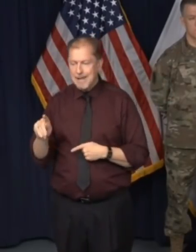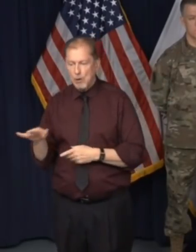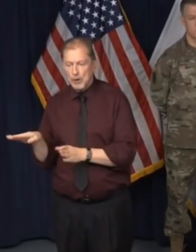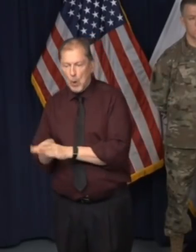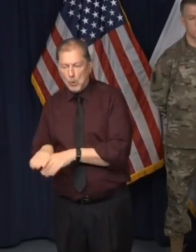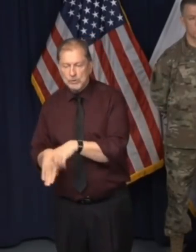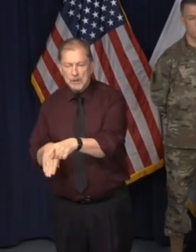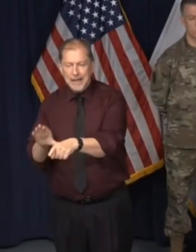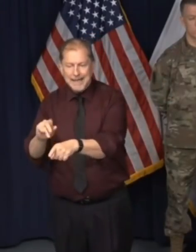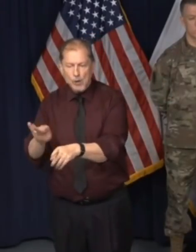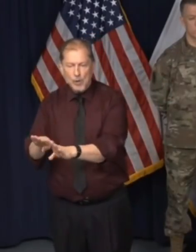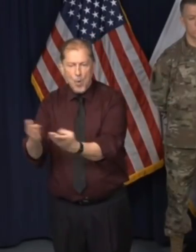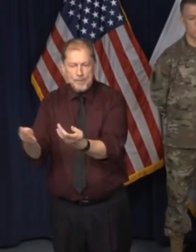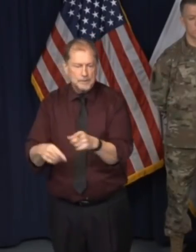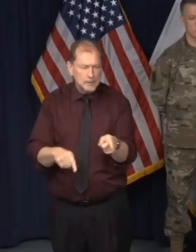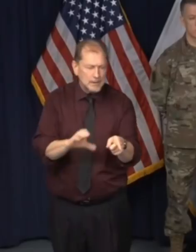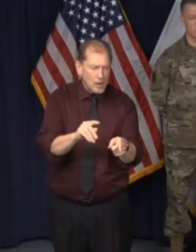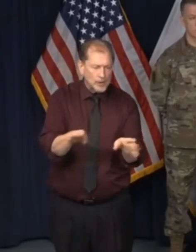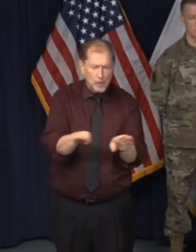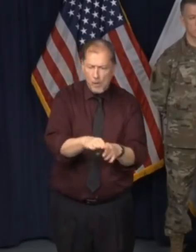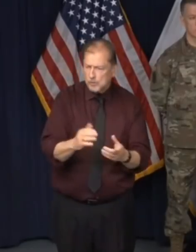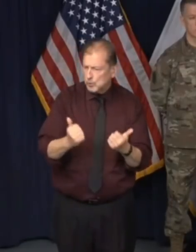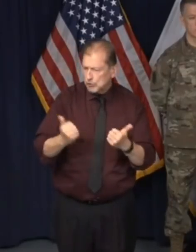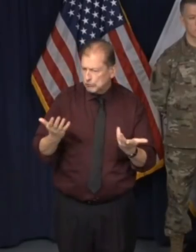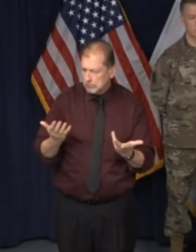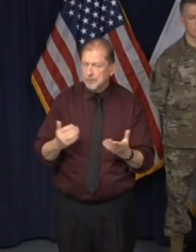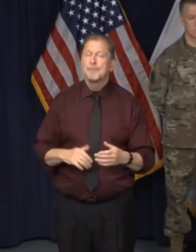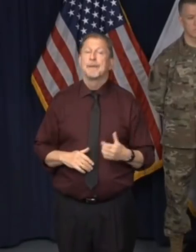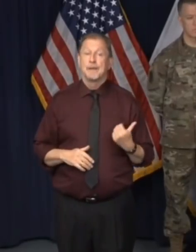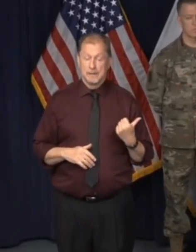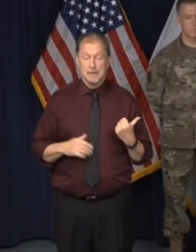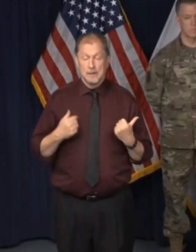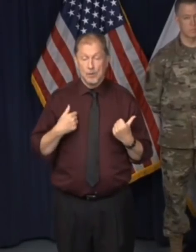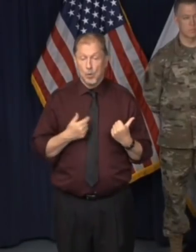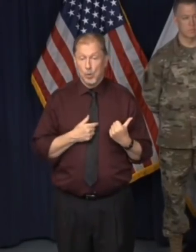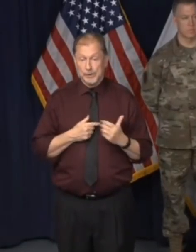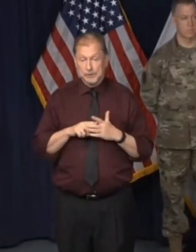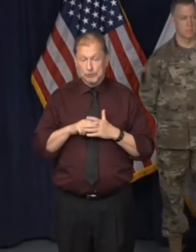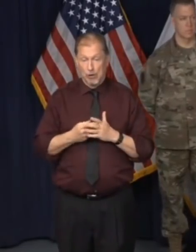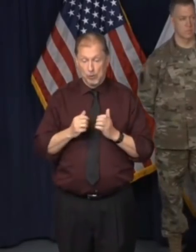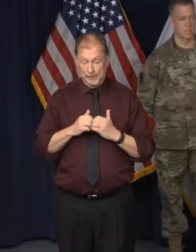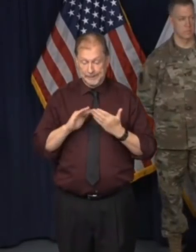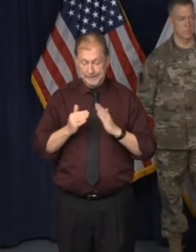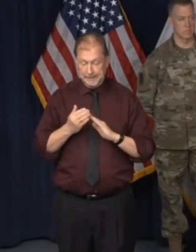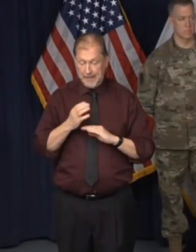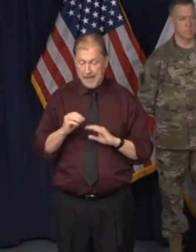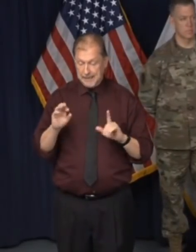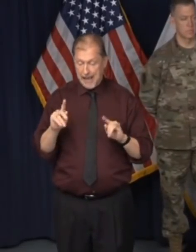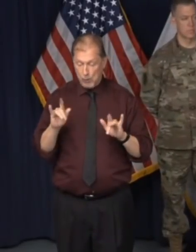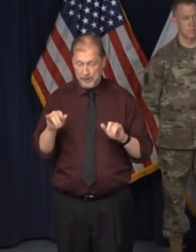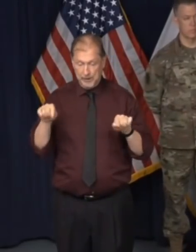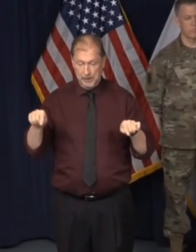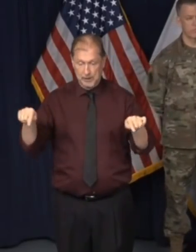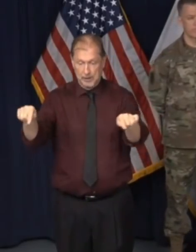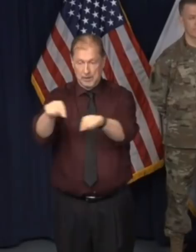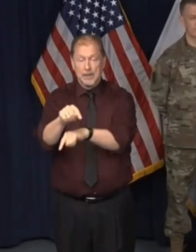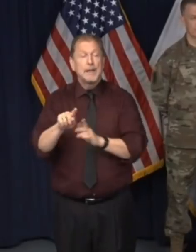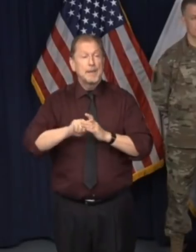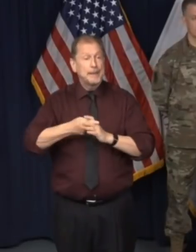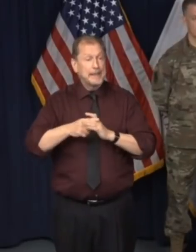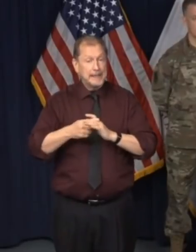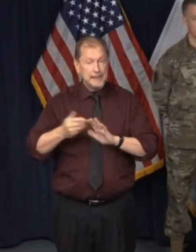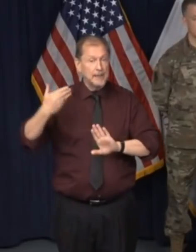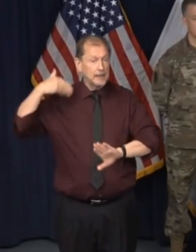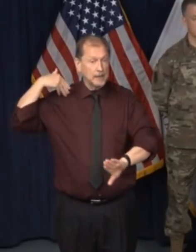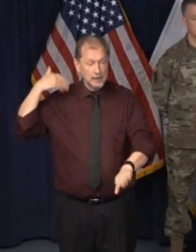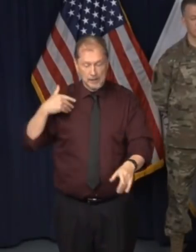well, there are, I think that as you know, we left in the hands of counties and cities, a lot of decisions. Uh, the decisions, for